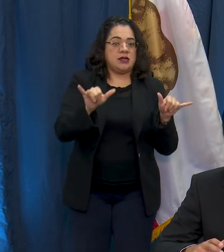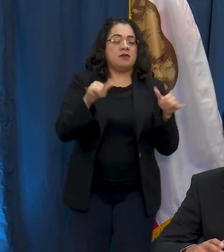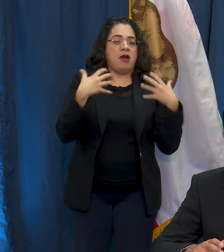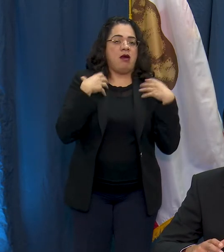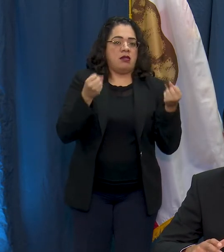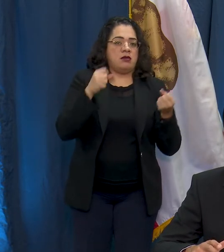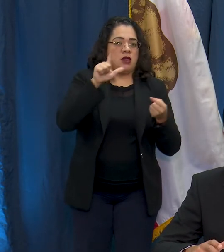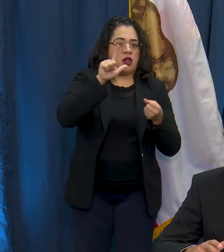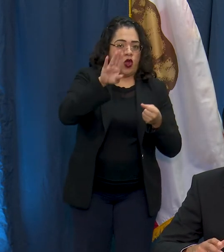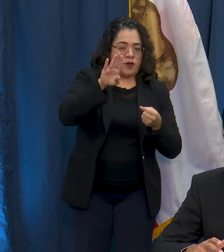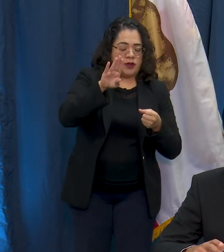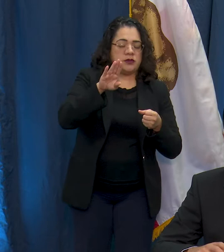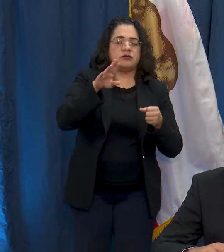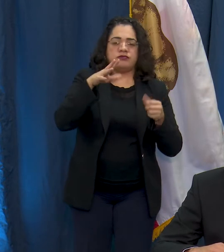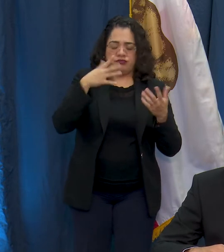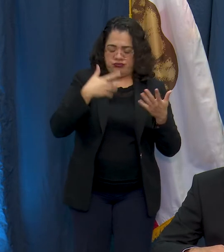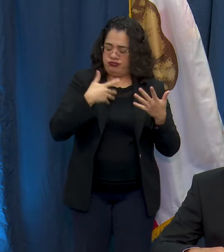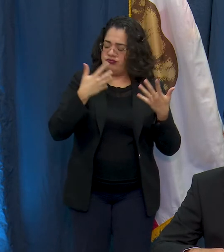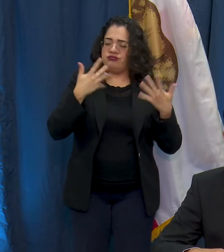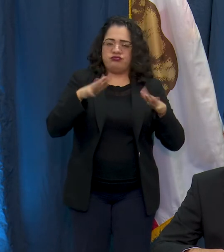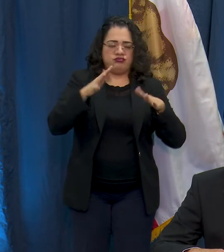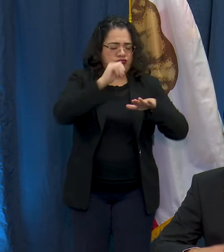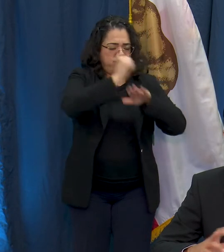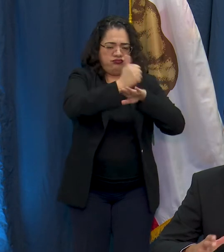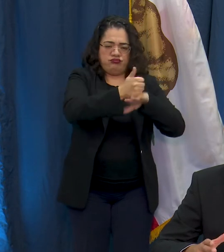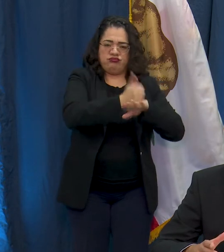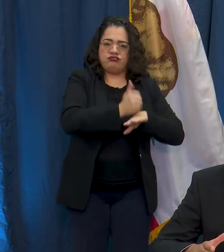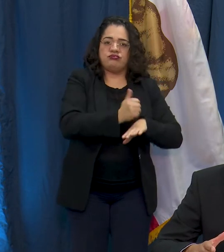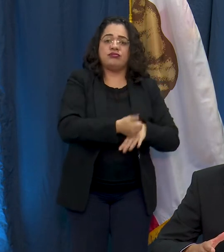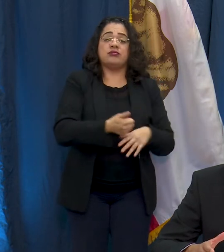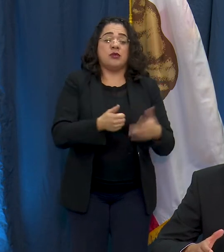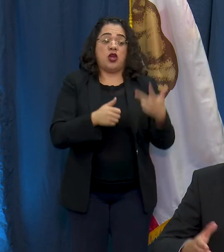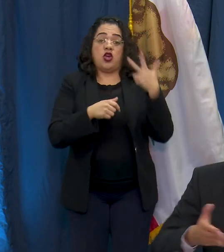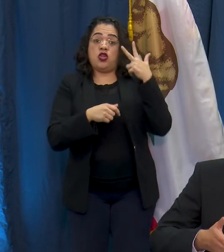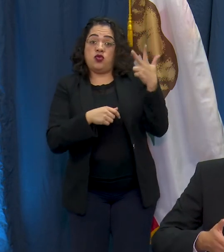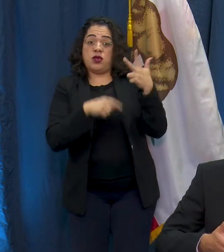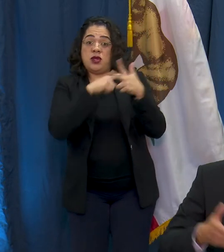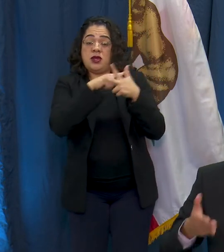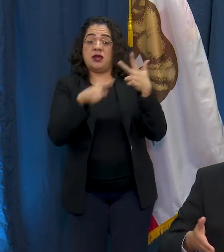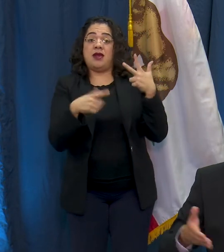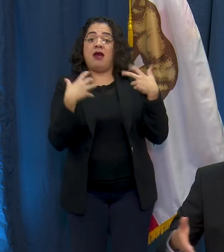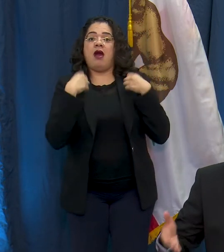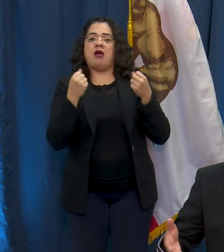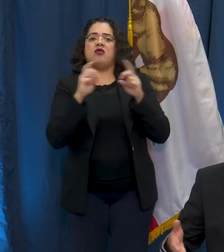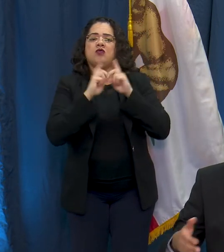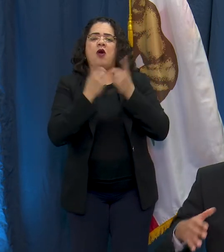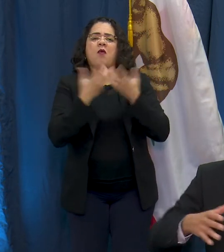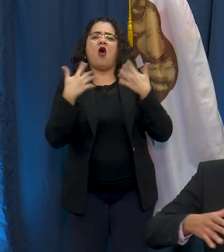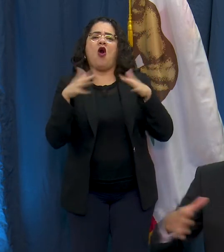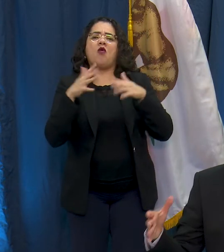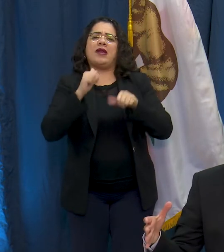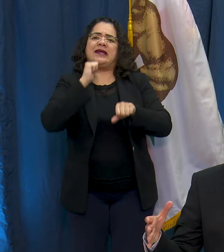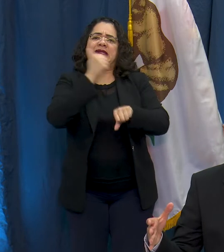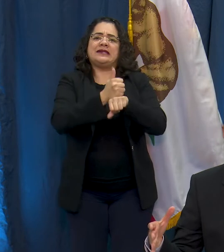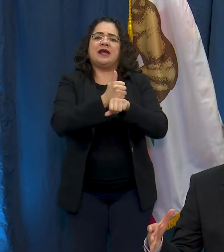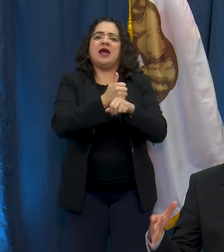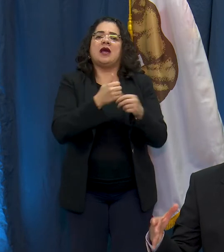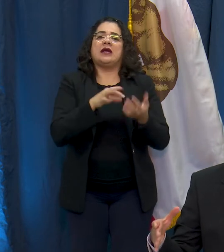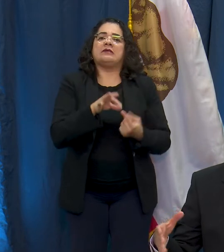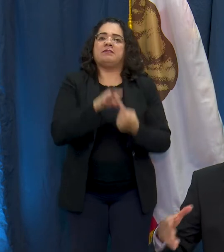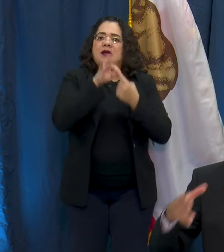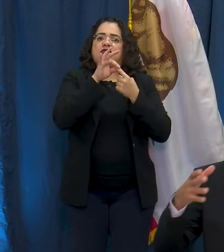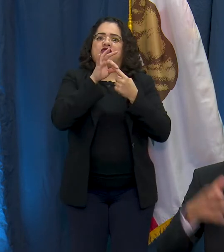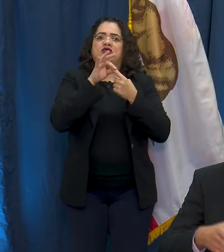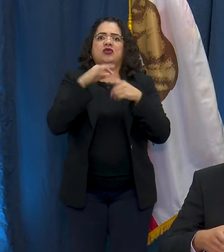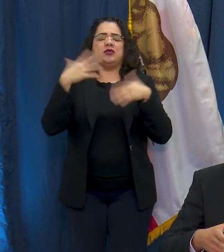actively ready preparing for the surge. I've mentioned to you that three of those hospitals the Health Department has worked to set up expansion capacity